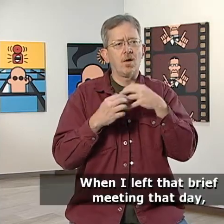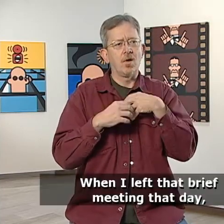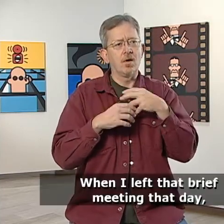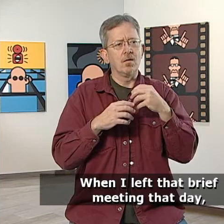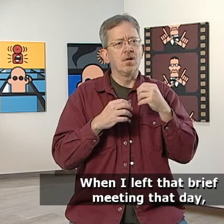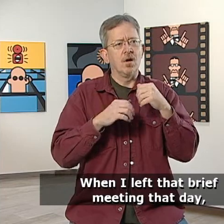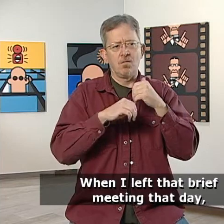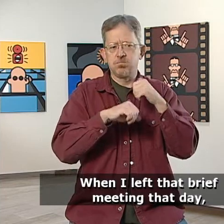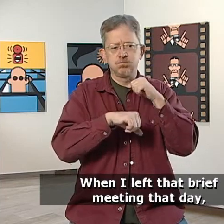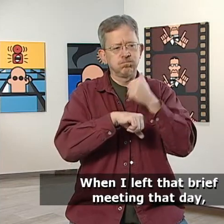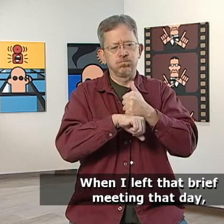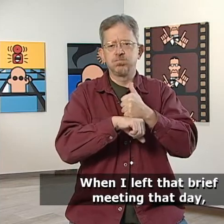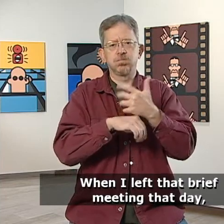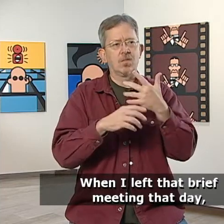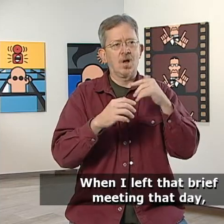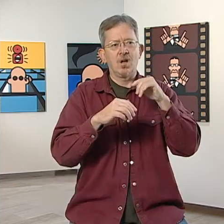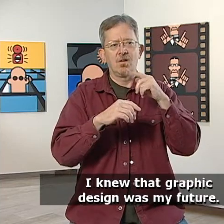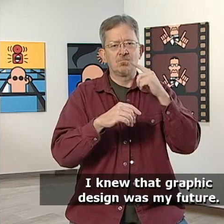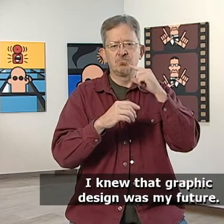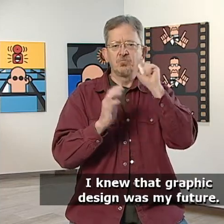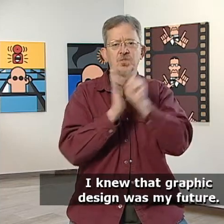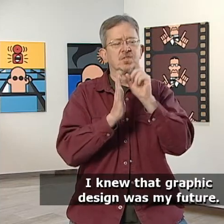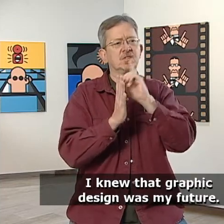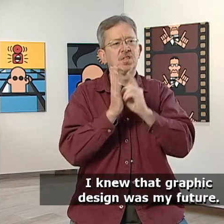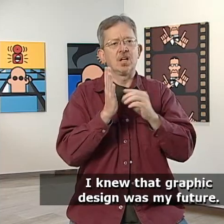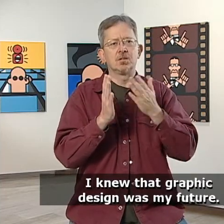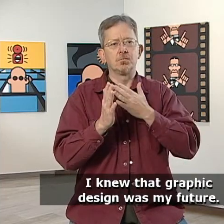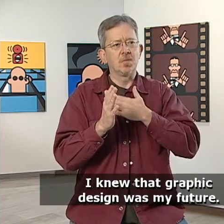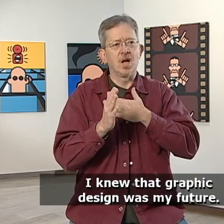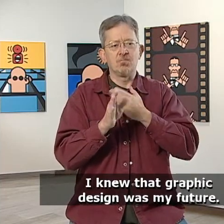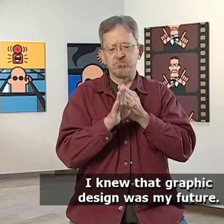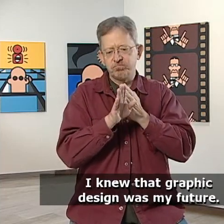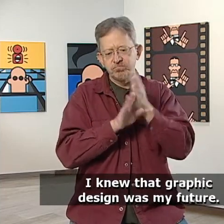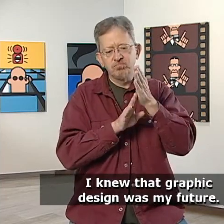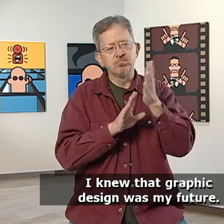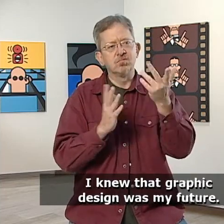When I left that brief meeting that day, I knew that graphic design was my future.